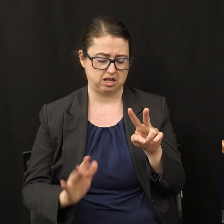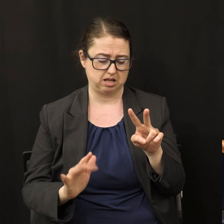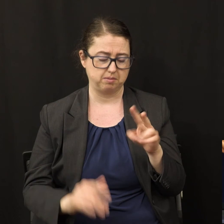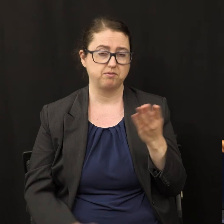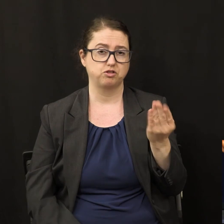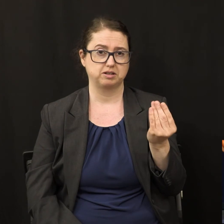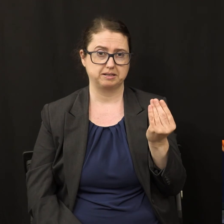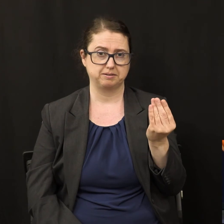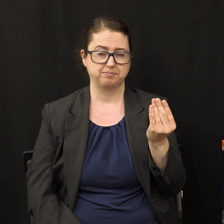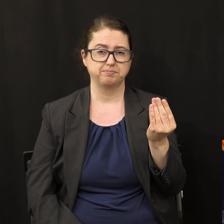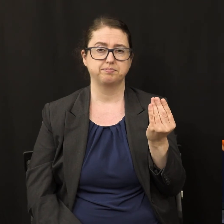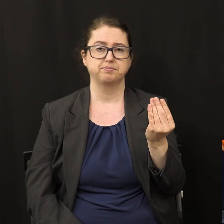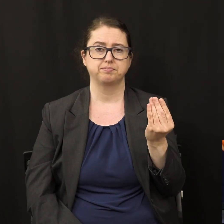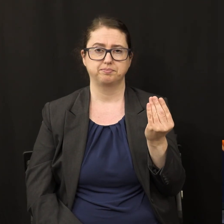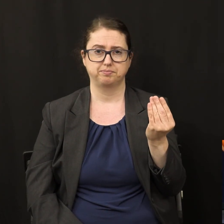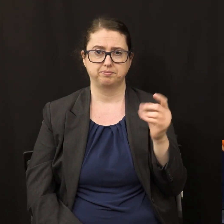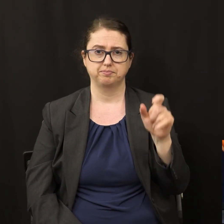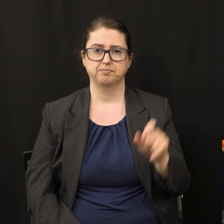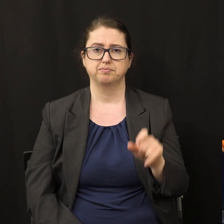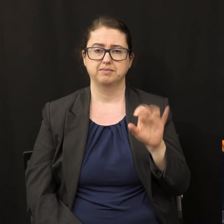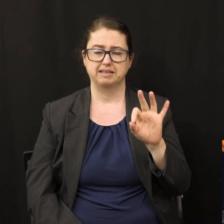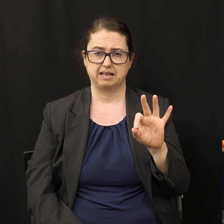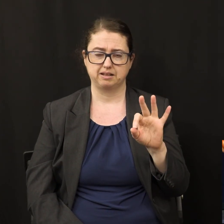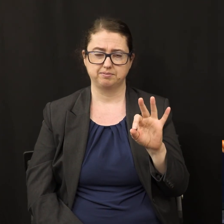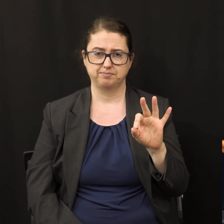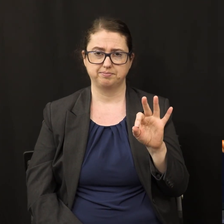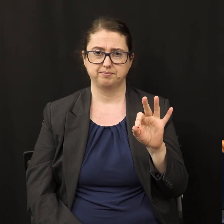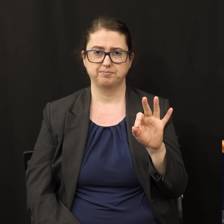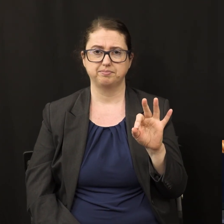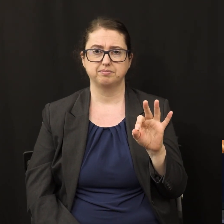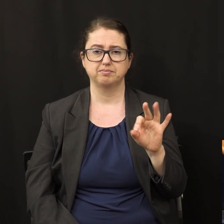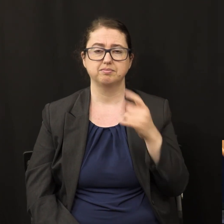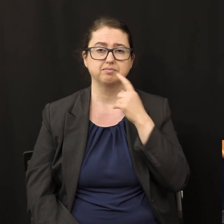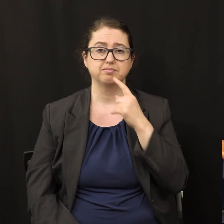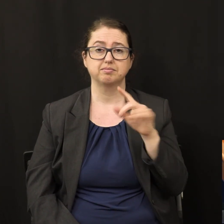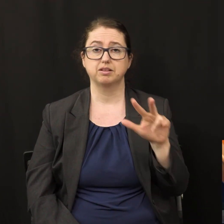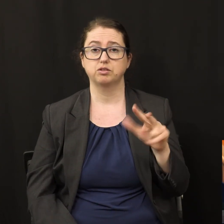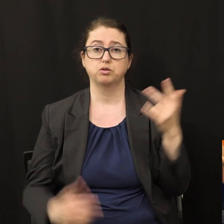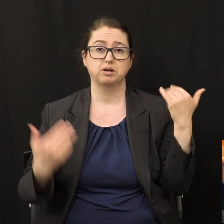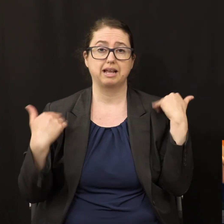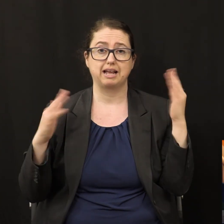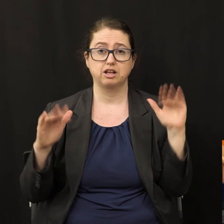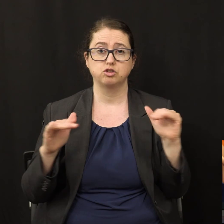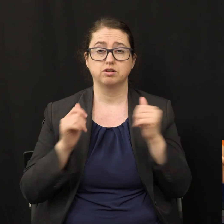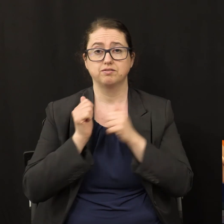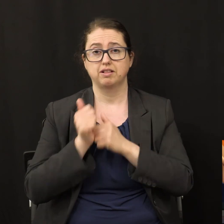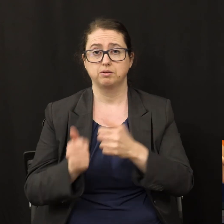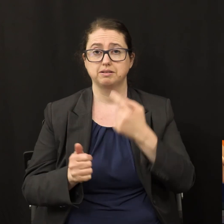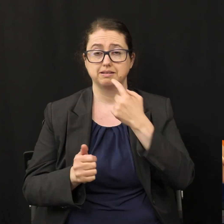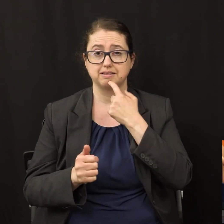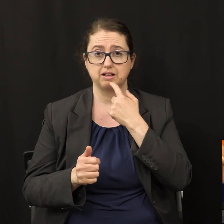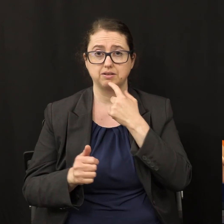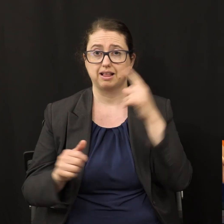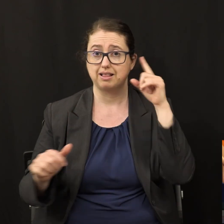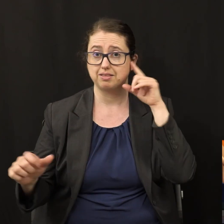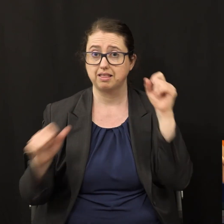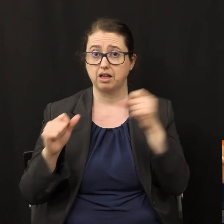and beginning and verse 9 then a third angel followed them saying with a loud voice if anyone